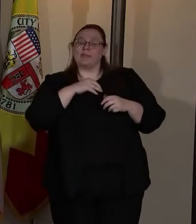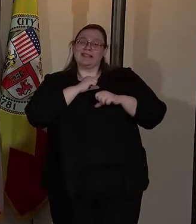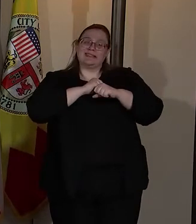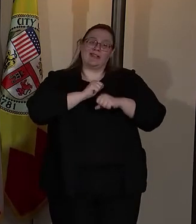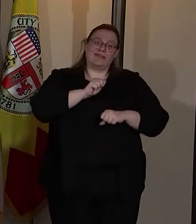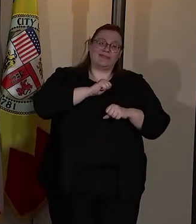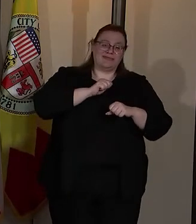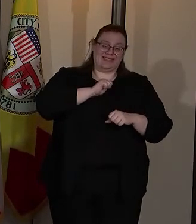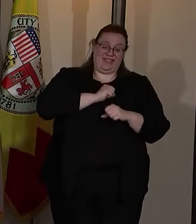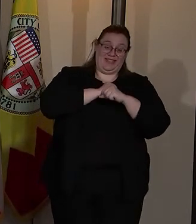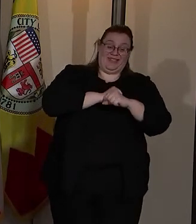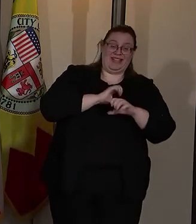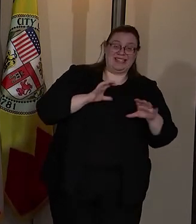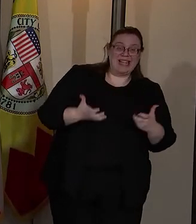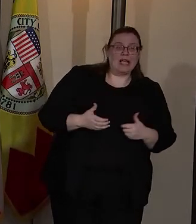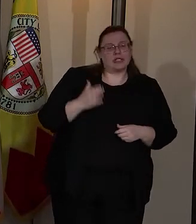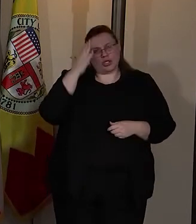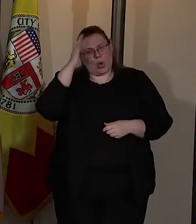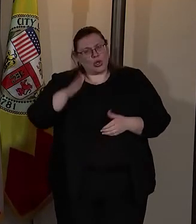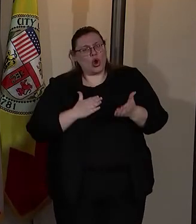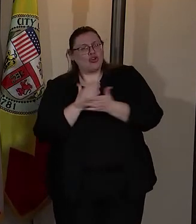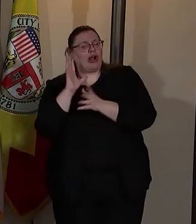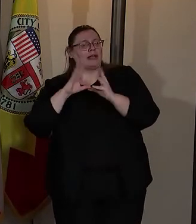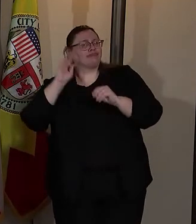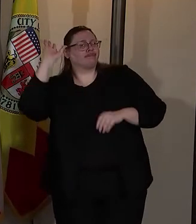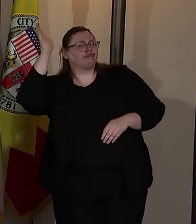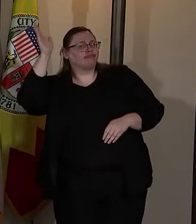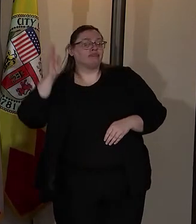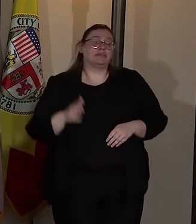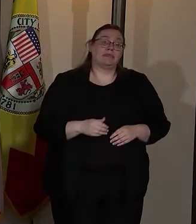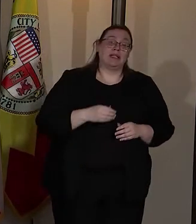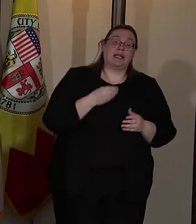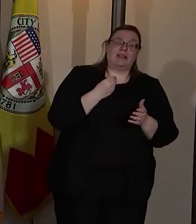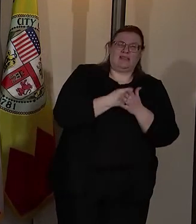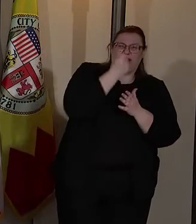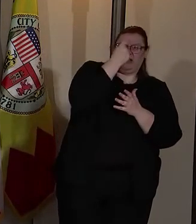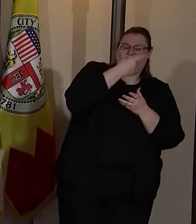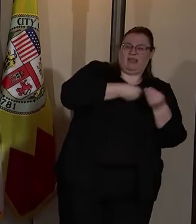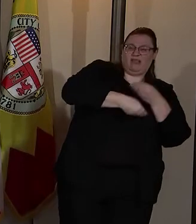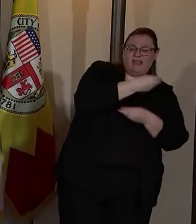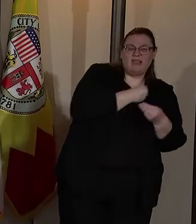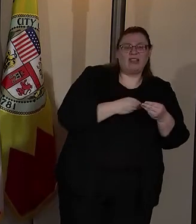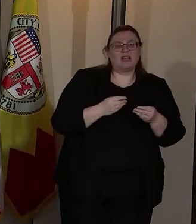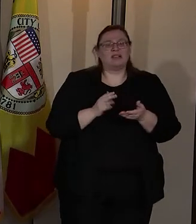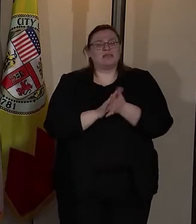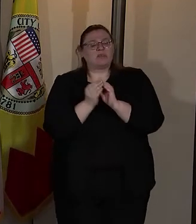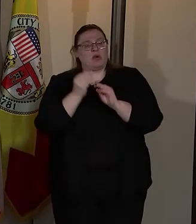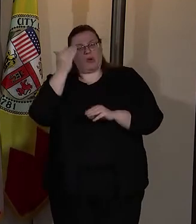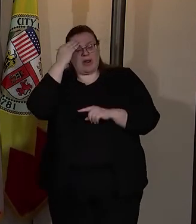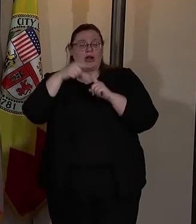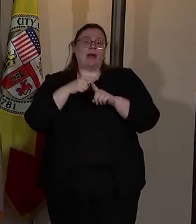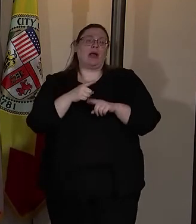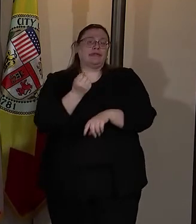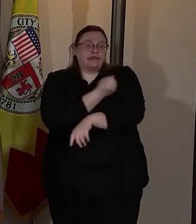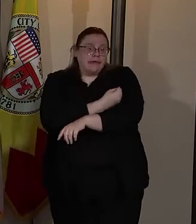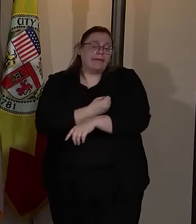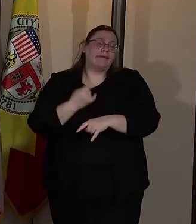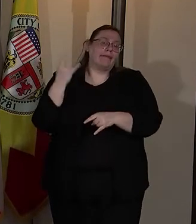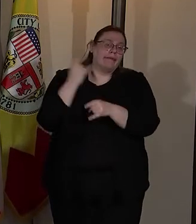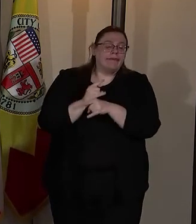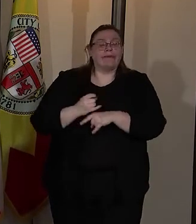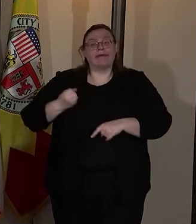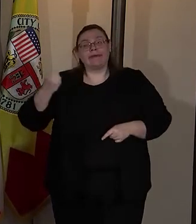classes, know-your-rights seminars, financial literacy, raising awareness on drugs, alcohol, gangs, other